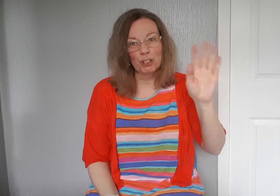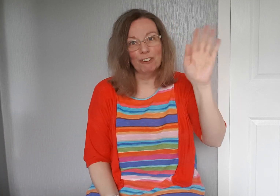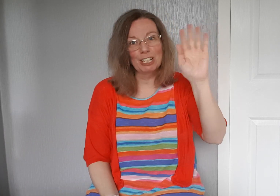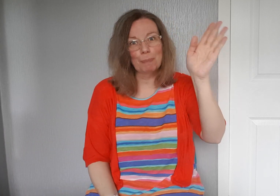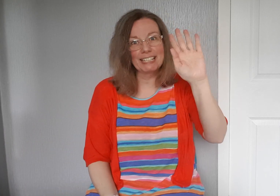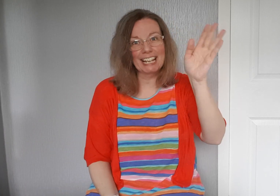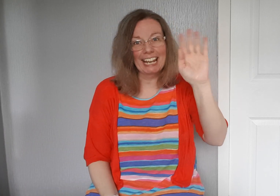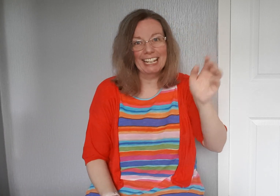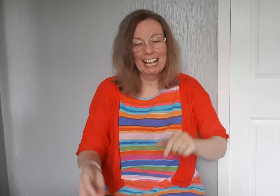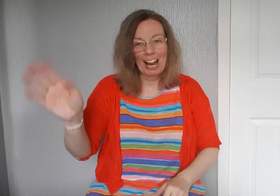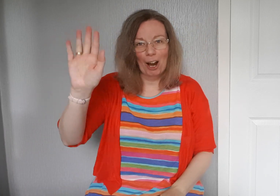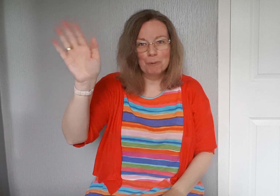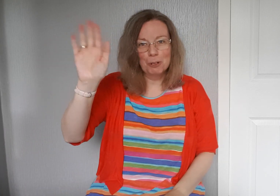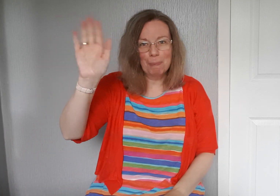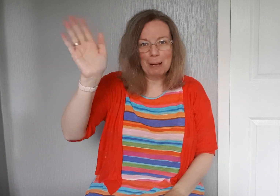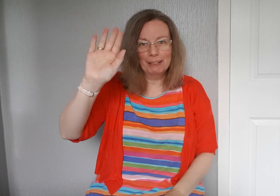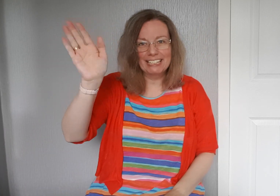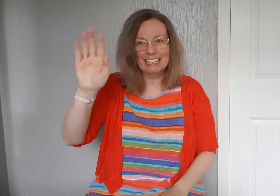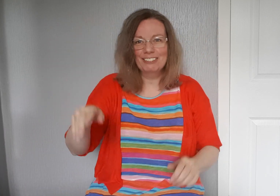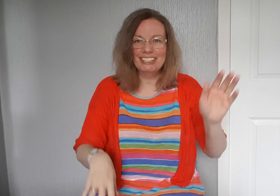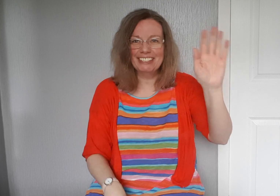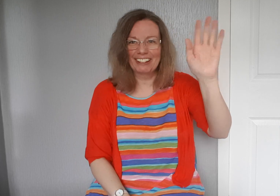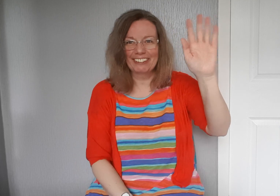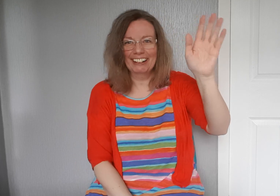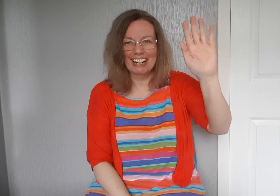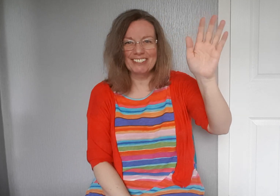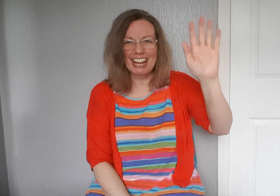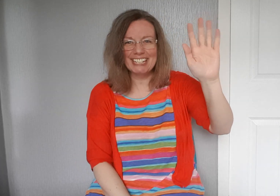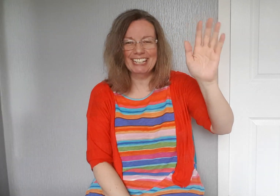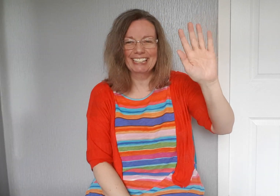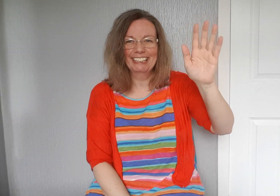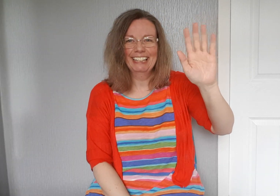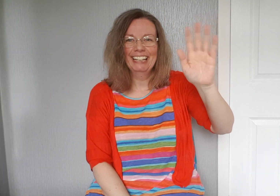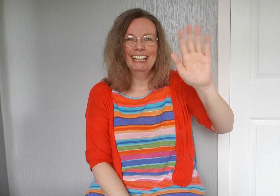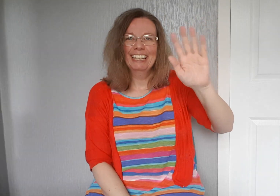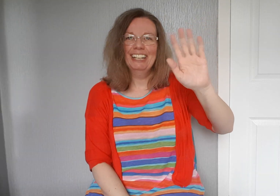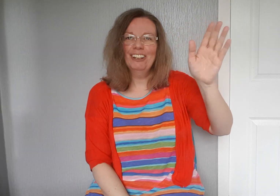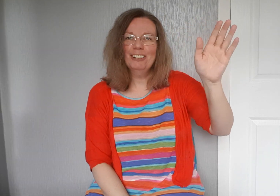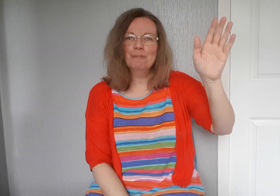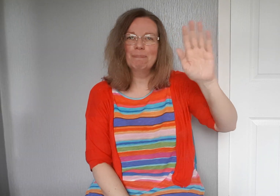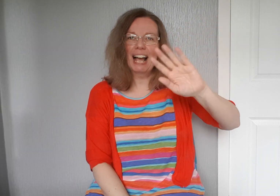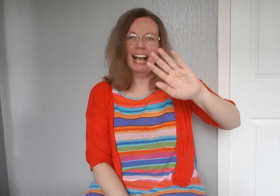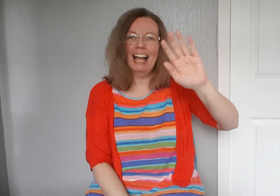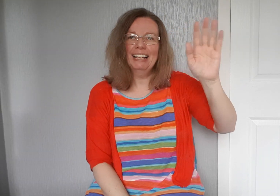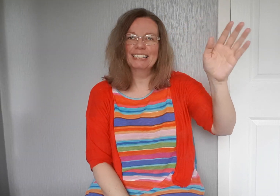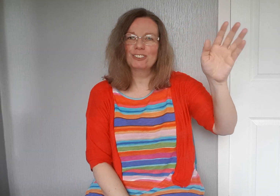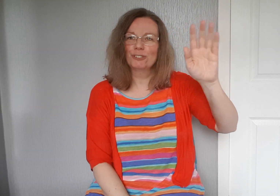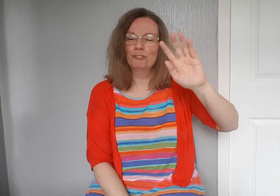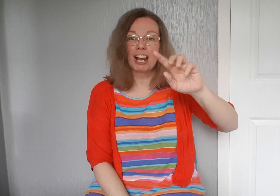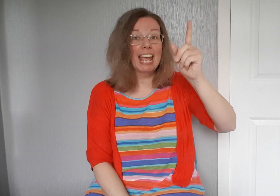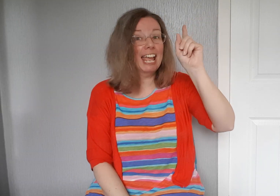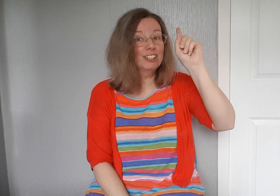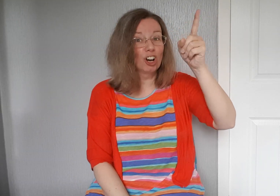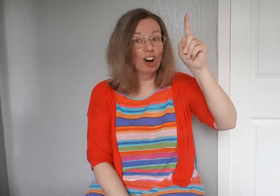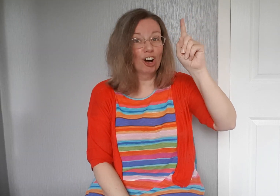We're going to finish by singing our goodbye blessing to each other. Are you ready? Goodbye little friend. God